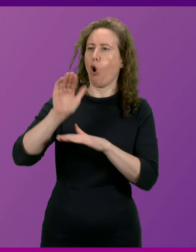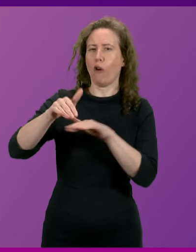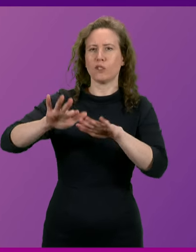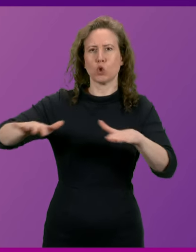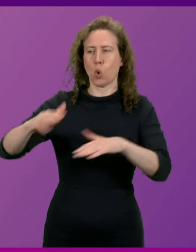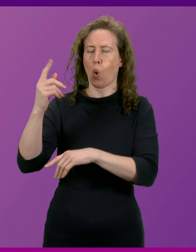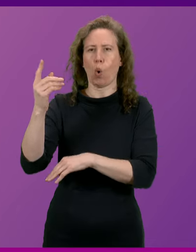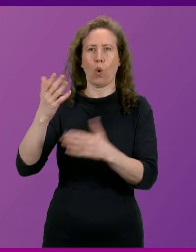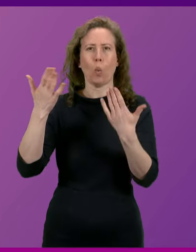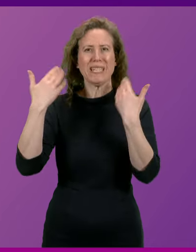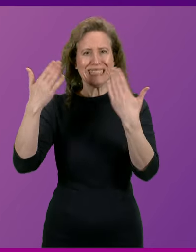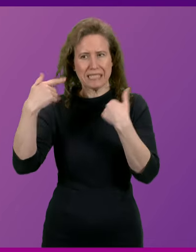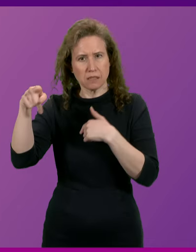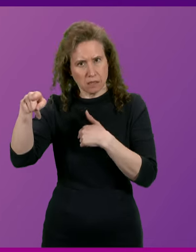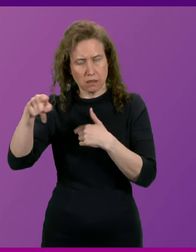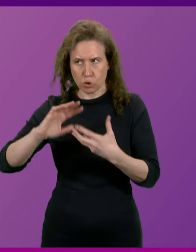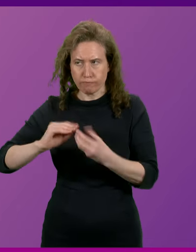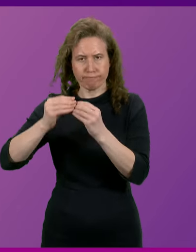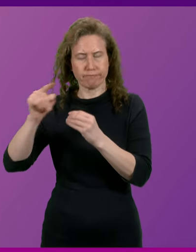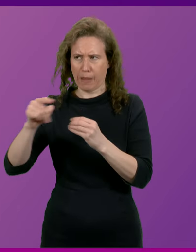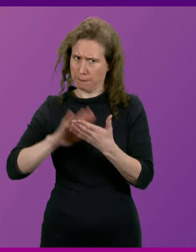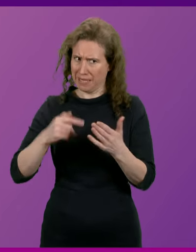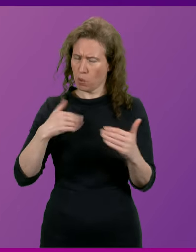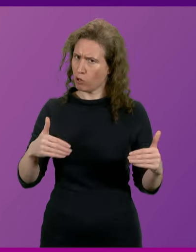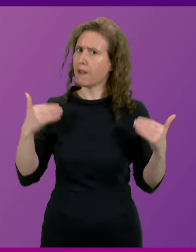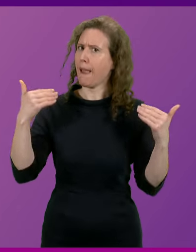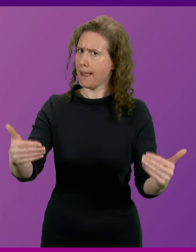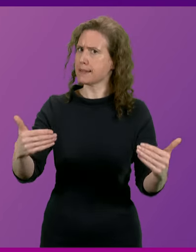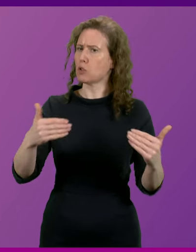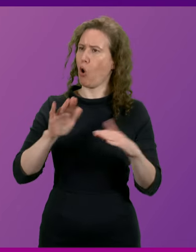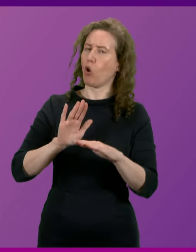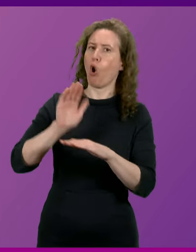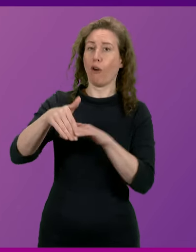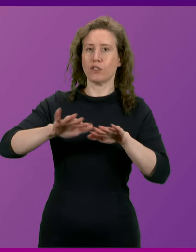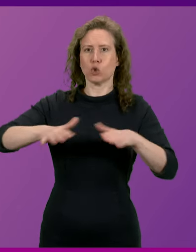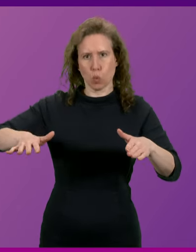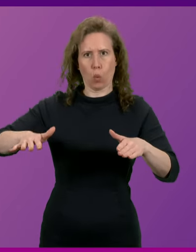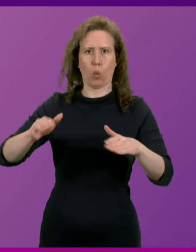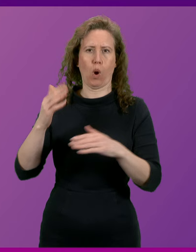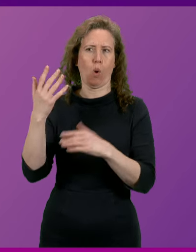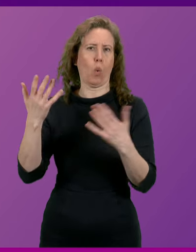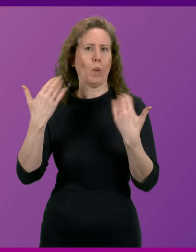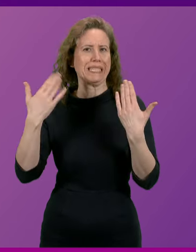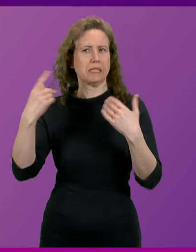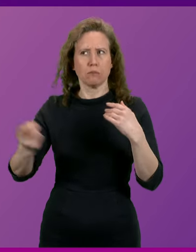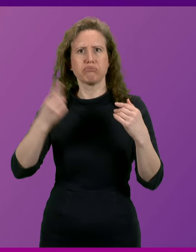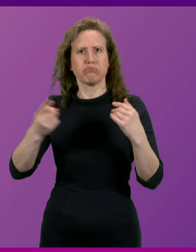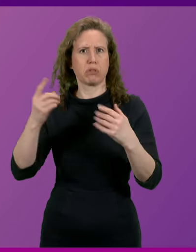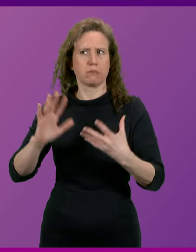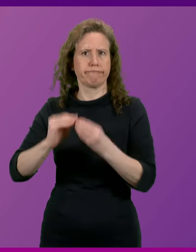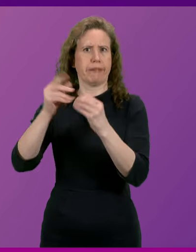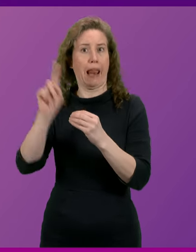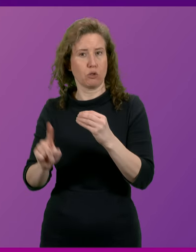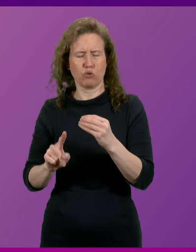wind. It puts Scotland at the very forefront of offshore wind development globally. Let's also look at Labour's